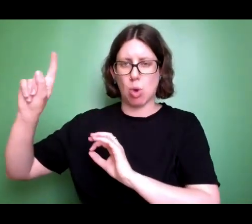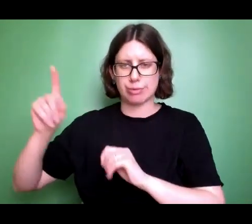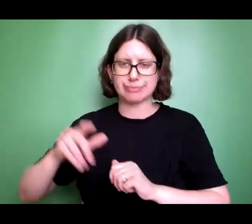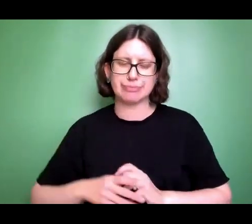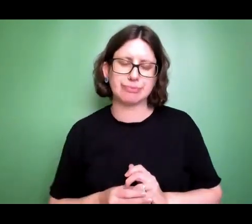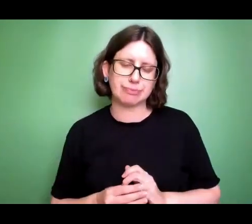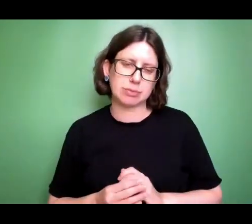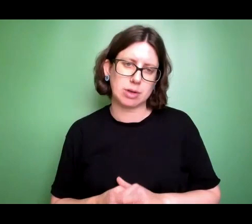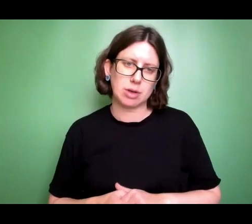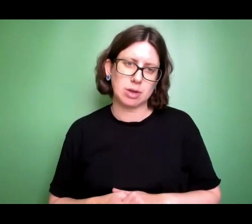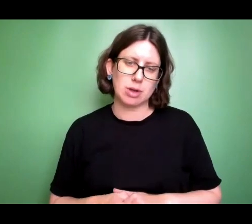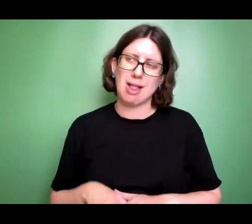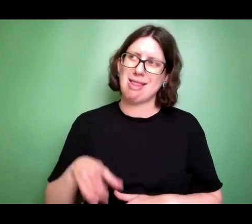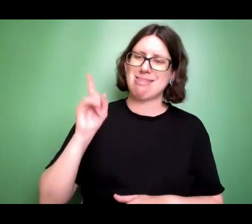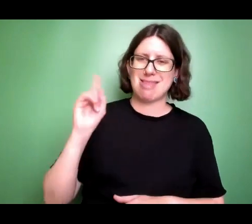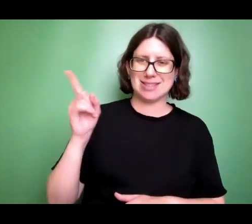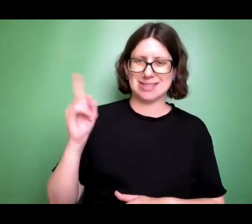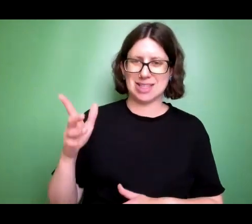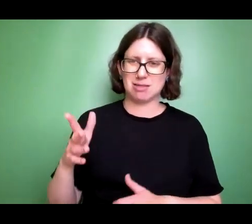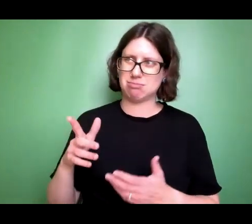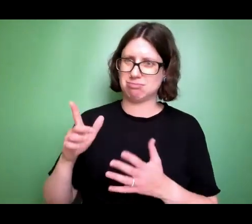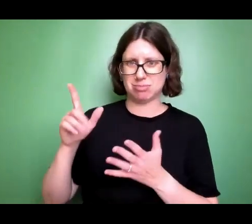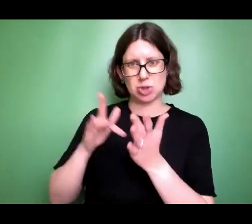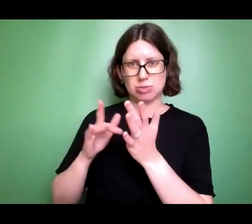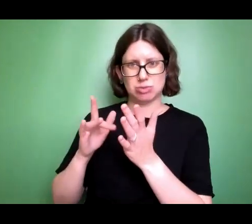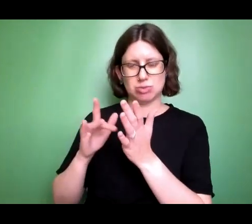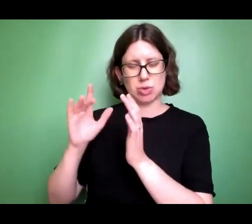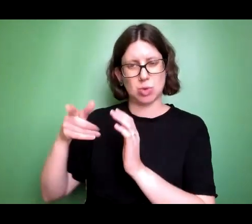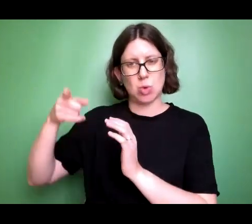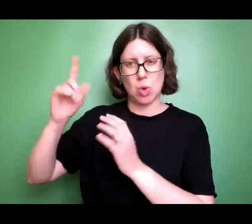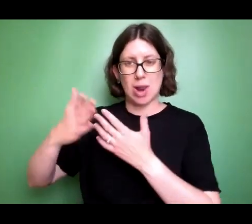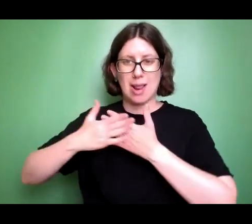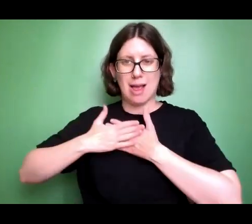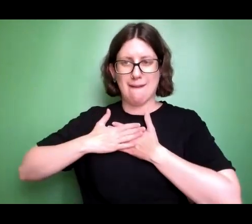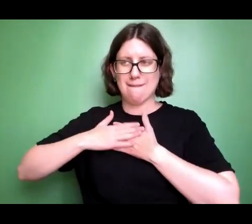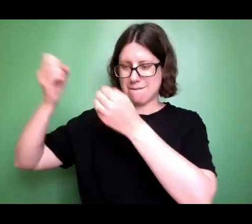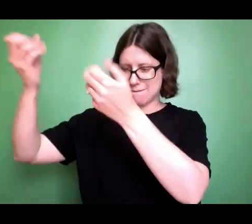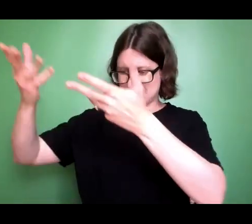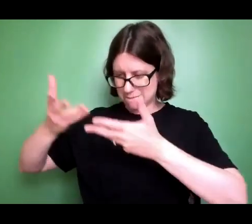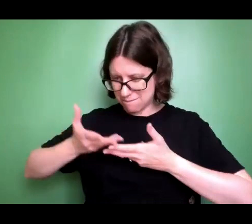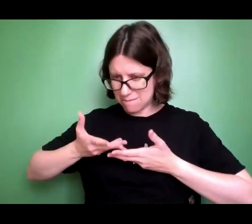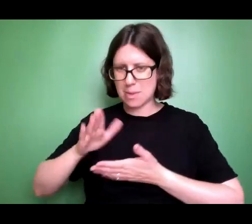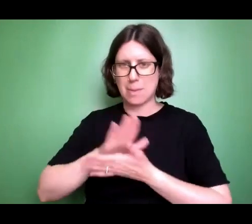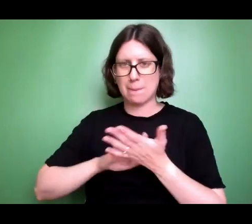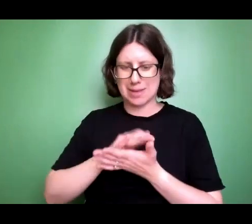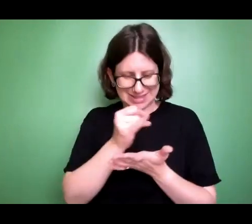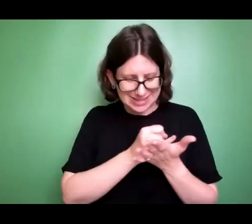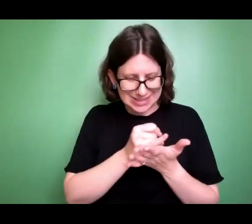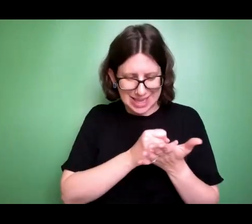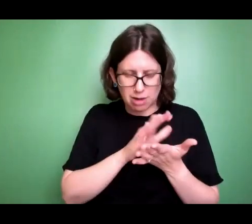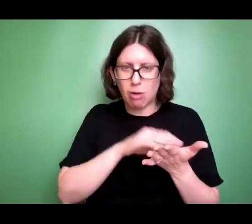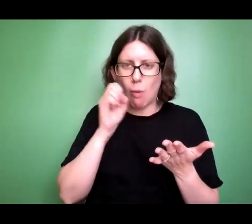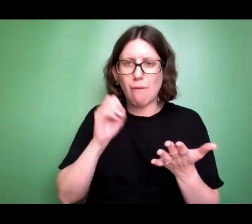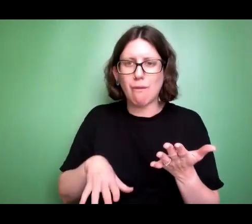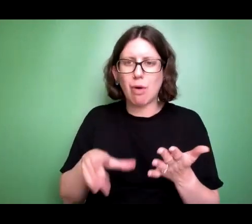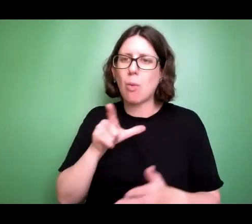God was showing us the kind of love that pardons. Because on the cross, Jesus paid for all my mistakes,